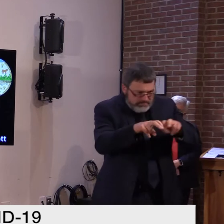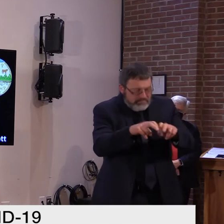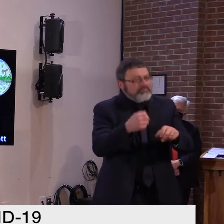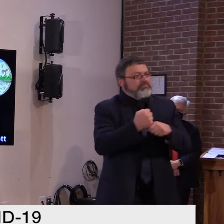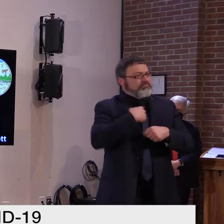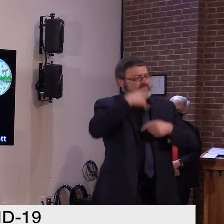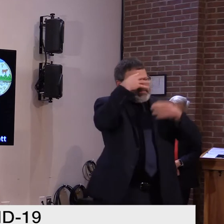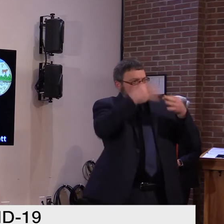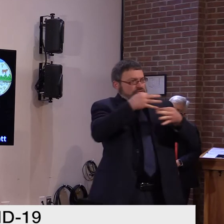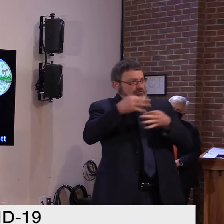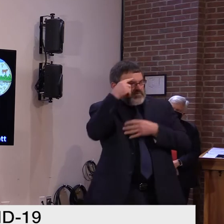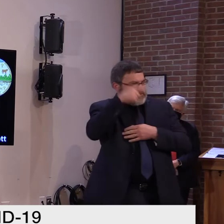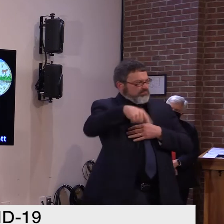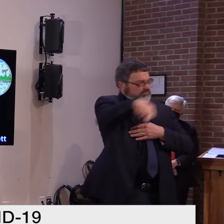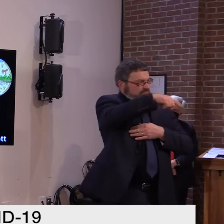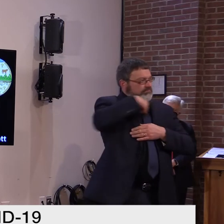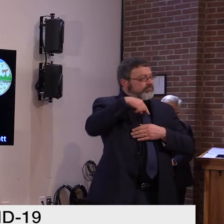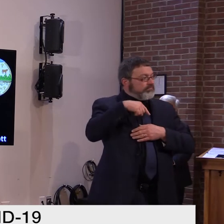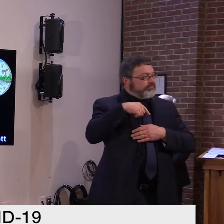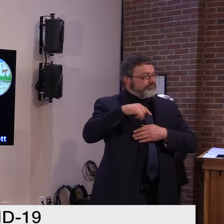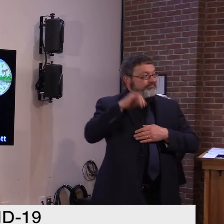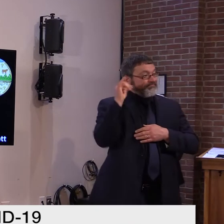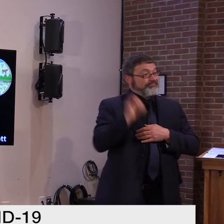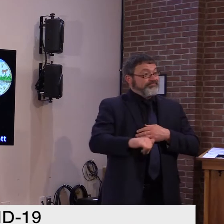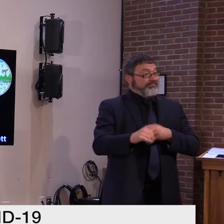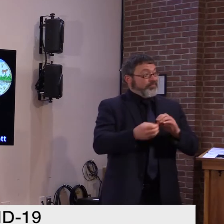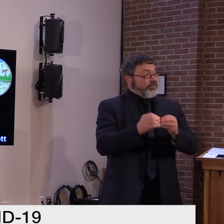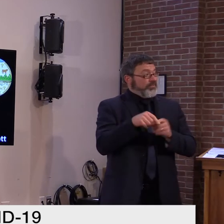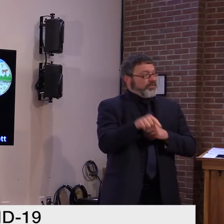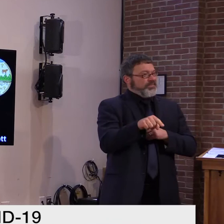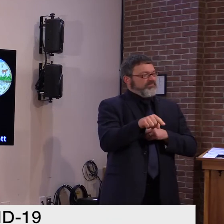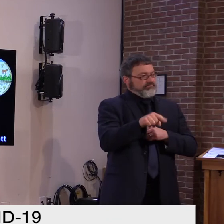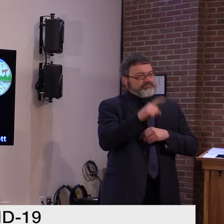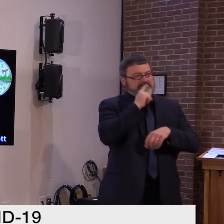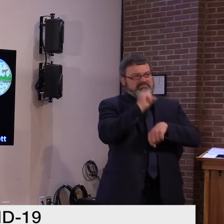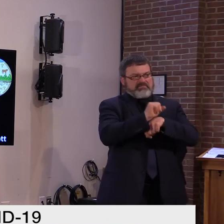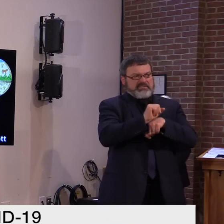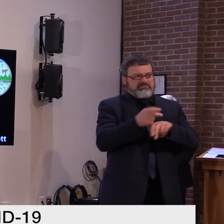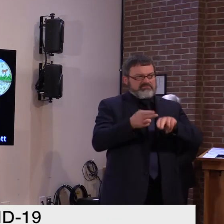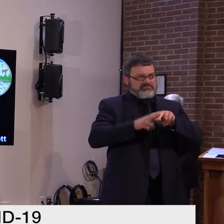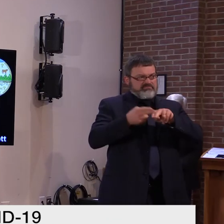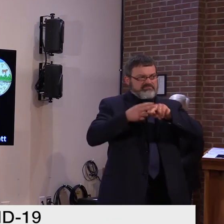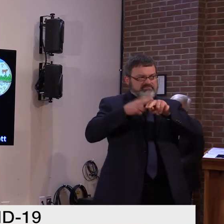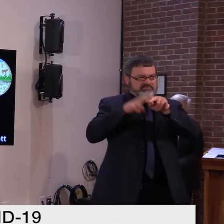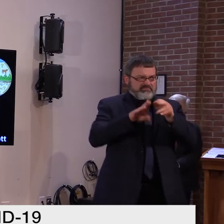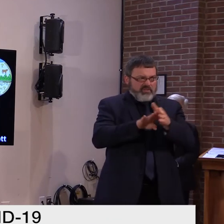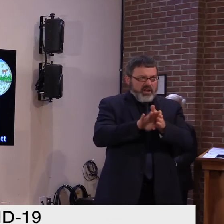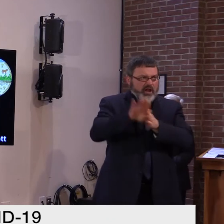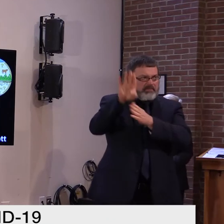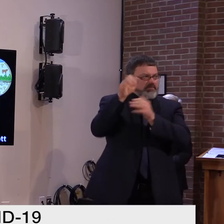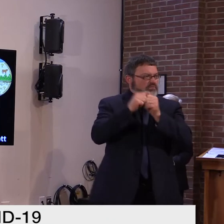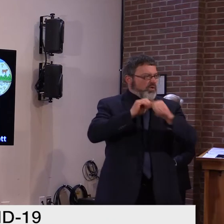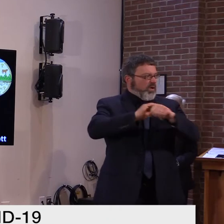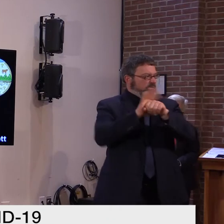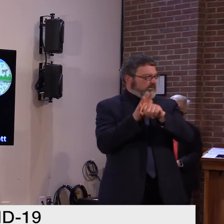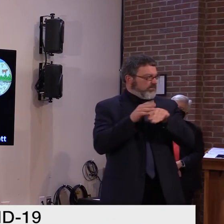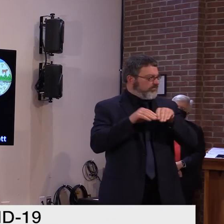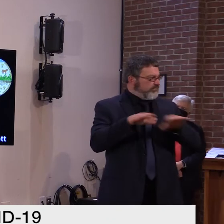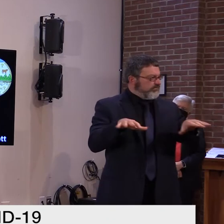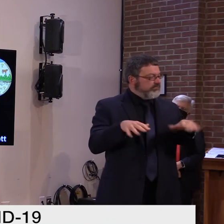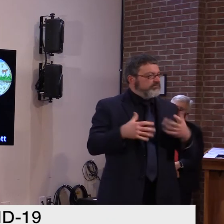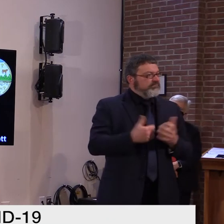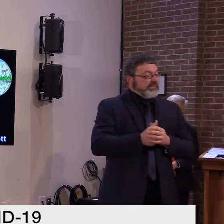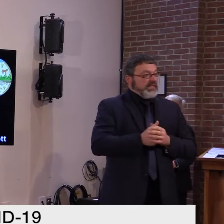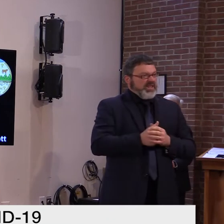of a rising tide that could have serious consequences. We have now seen transmission accelerate